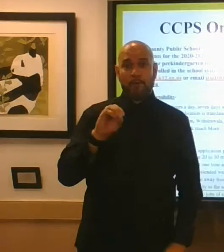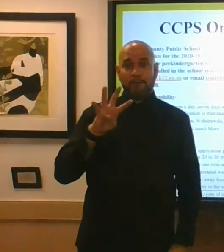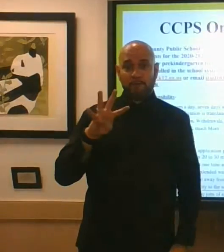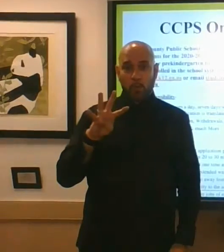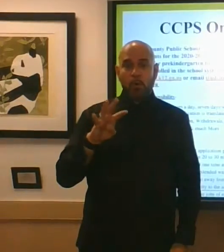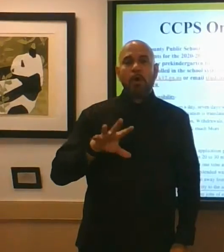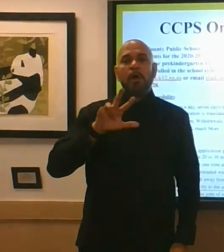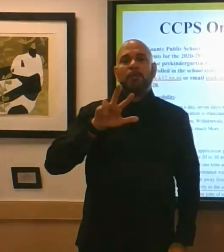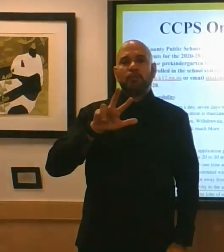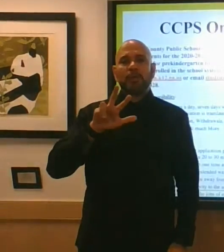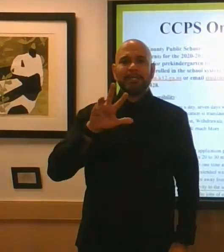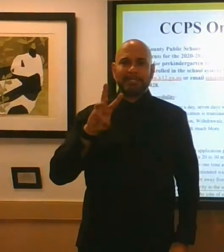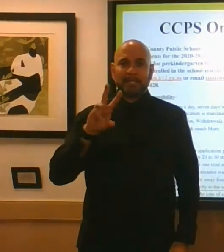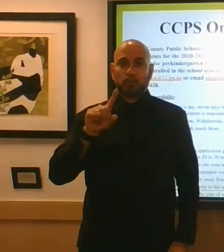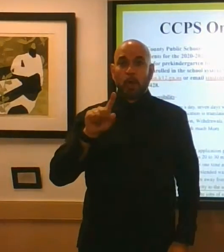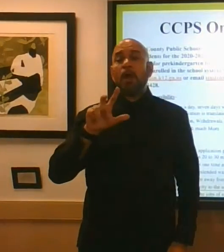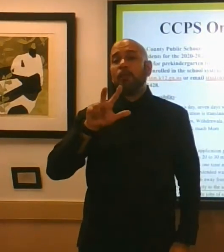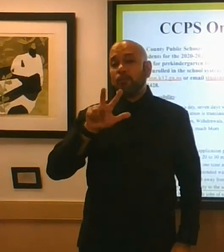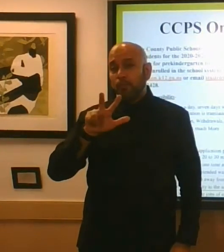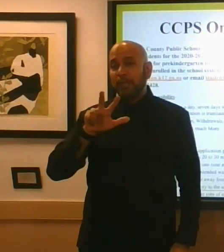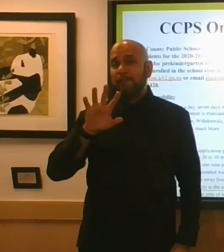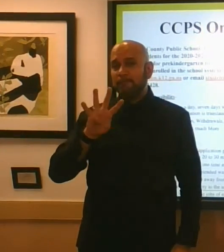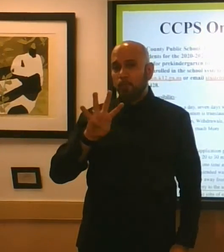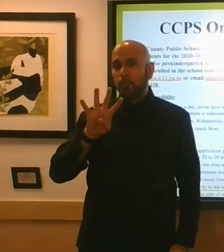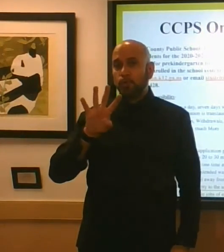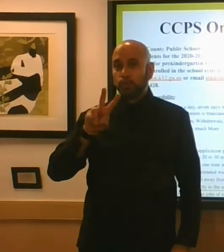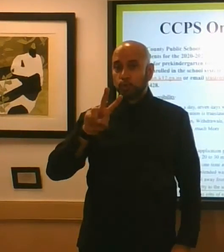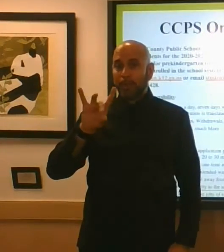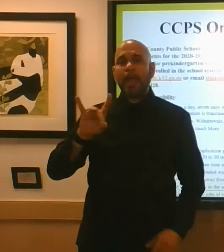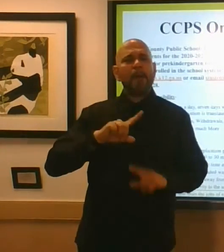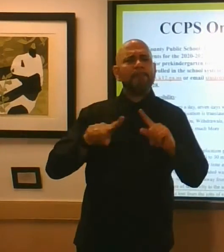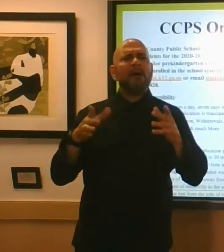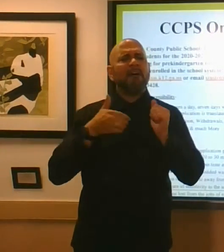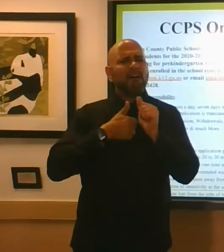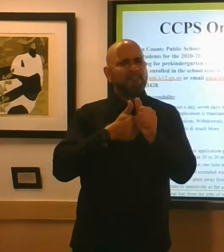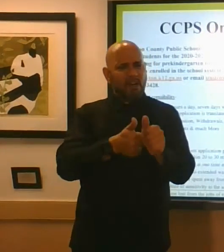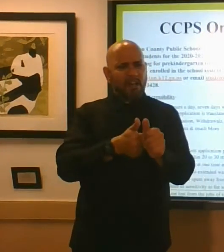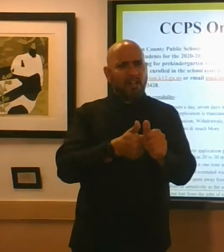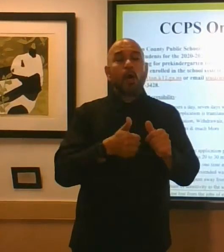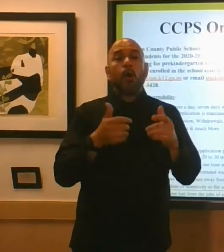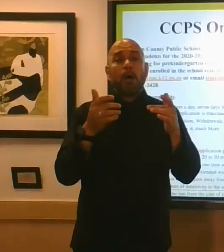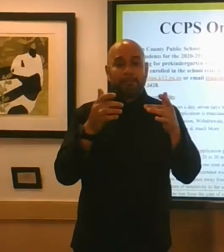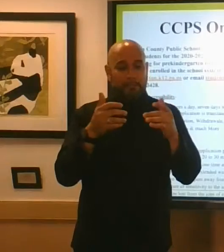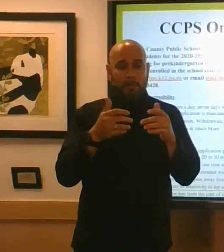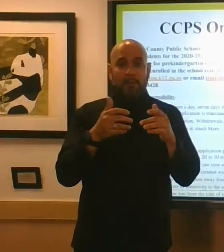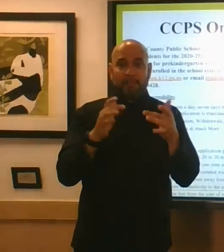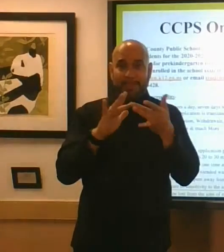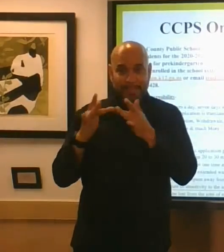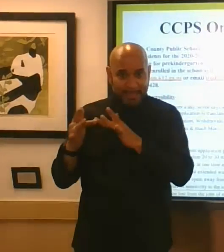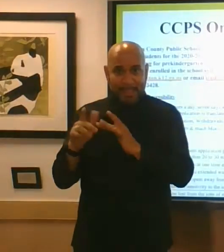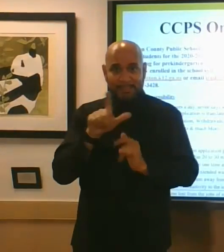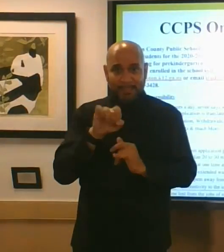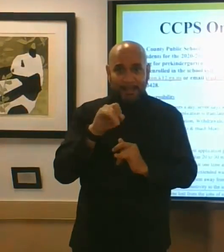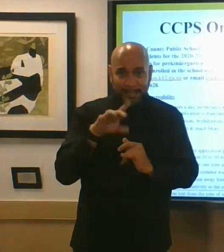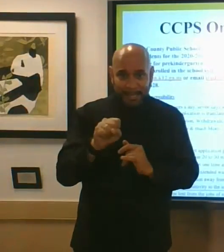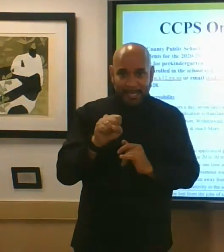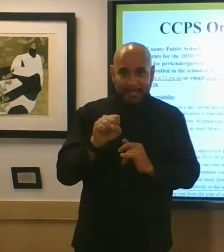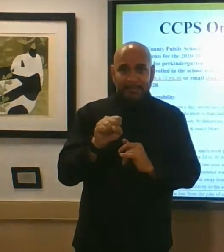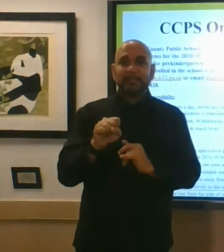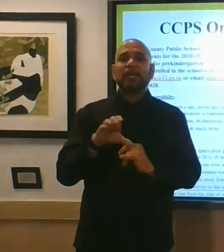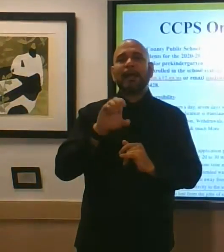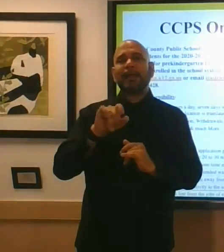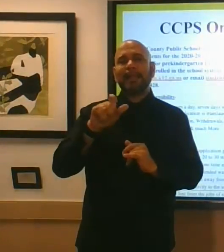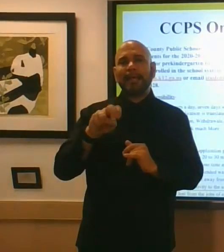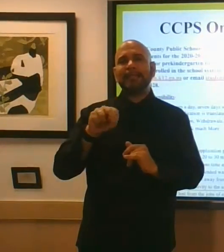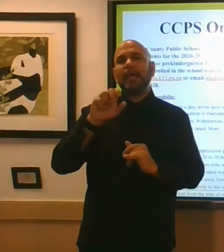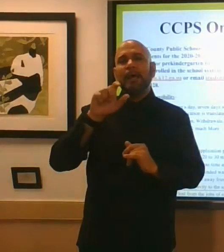-361-3428 if you have questions but follow the links the links are out there on the website clayton.k12